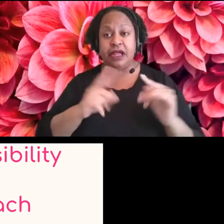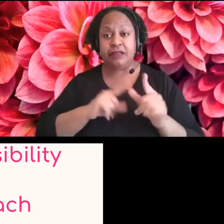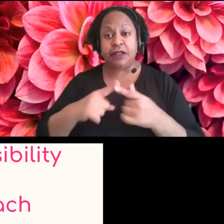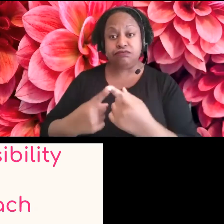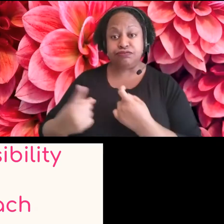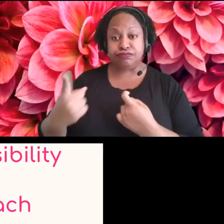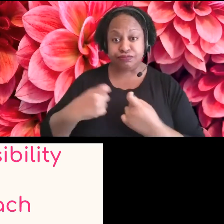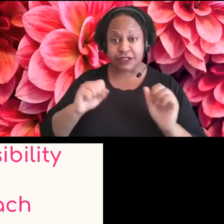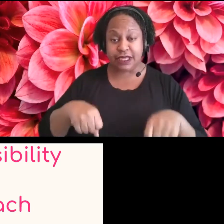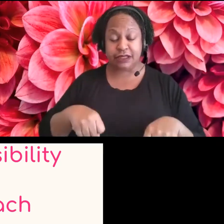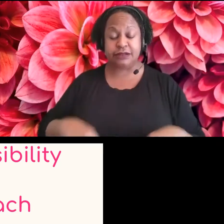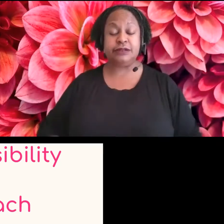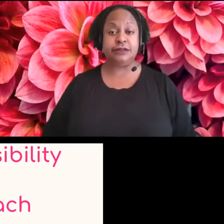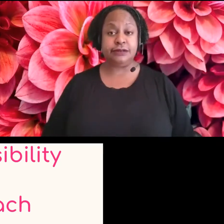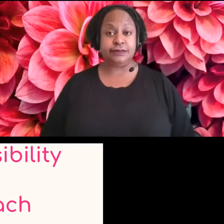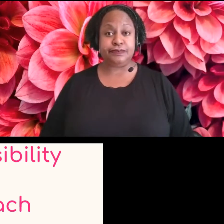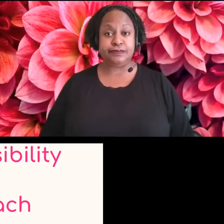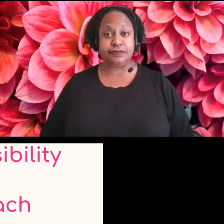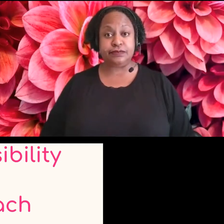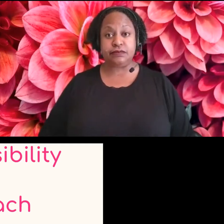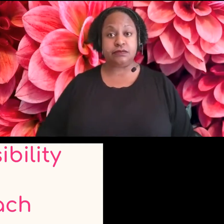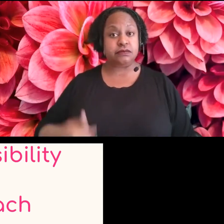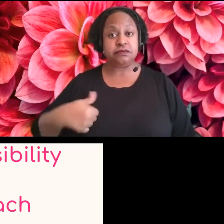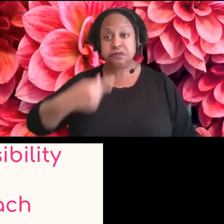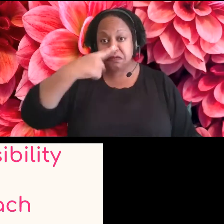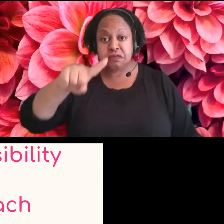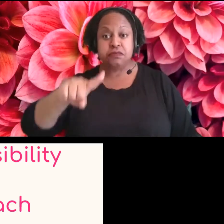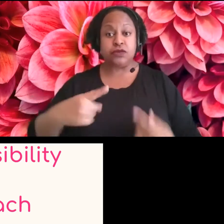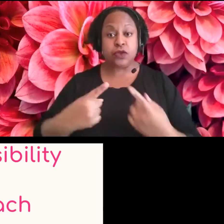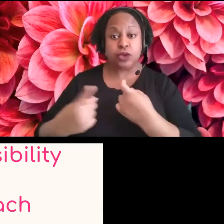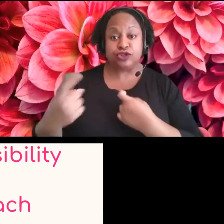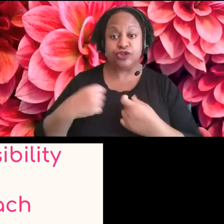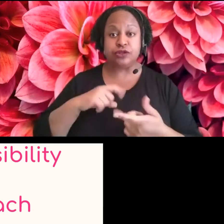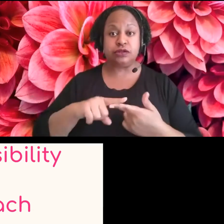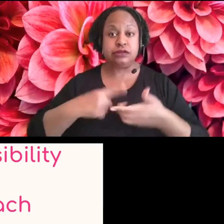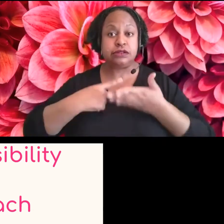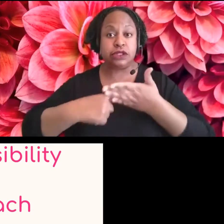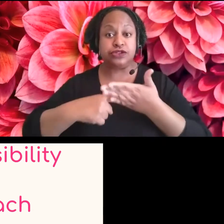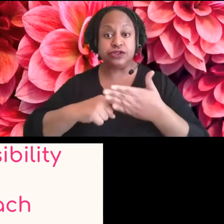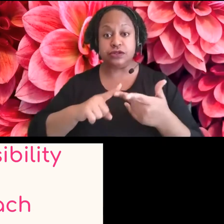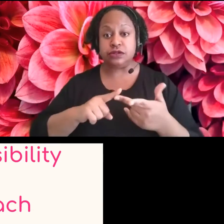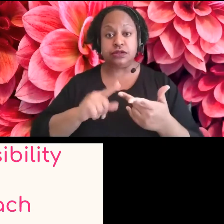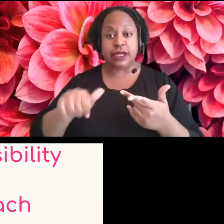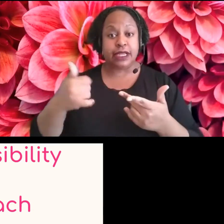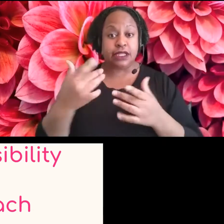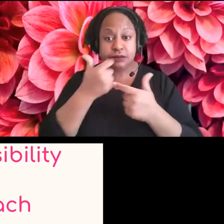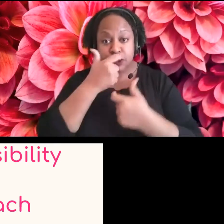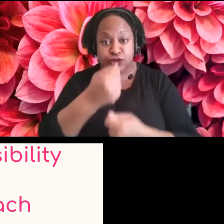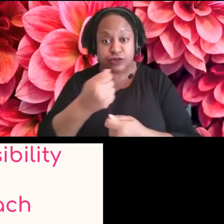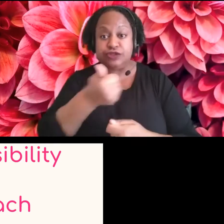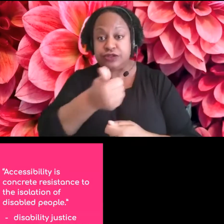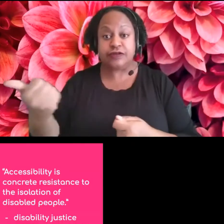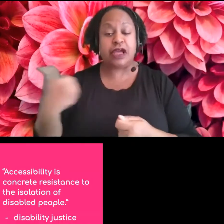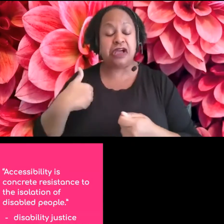want. And I welcome questions, discussion, points of interest, whatever you would like to bring to the table.